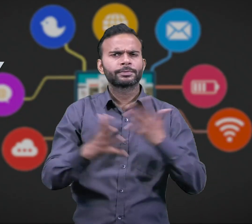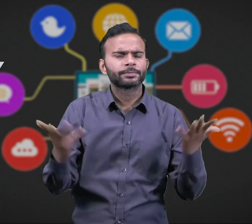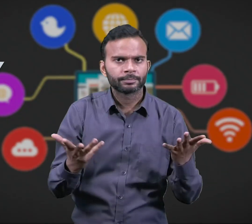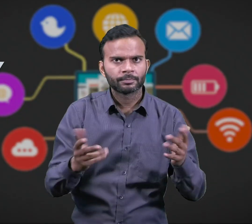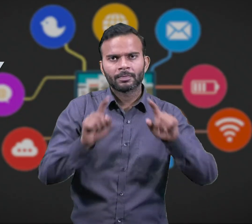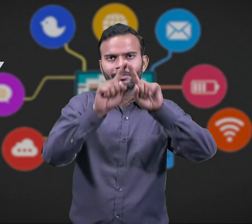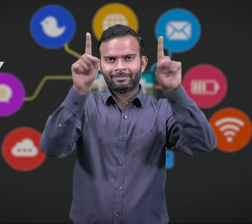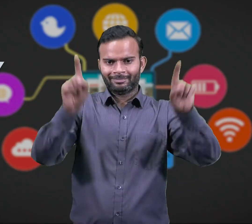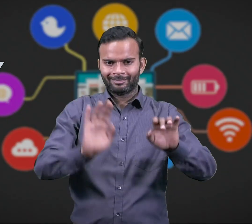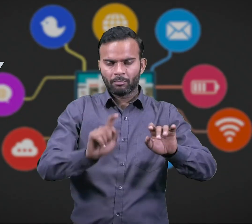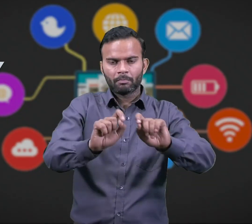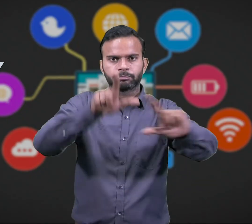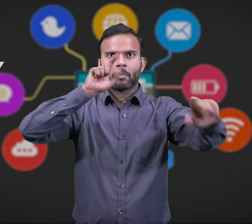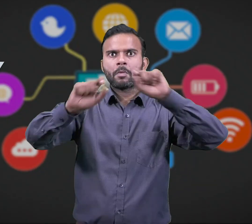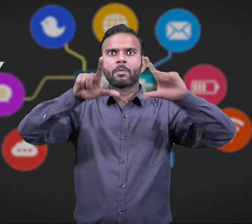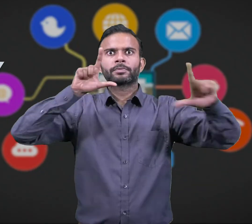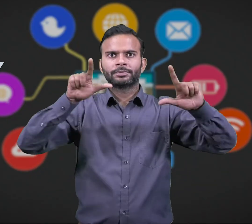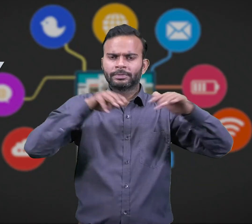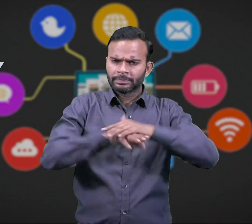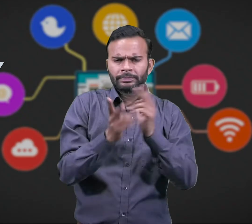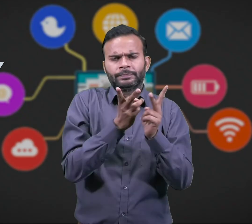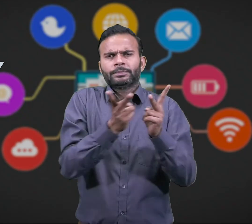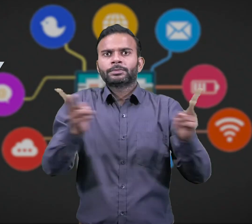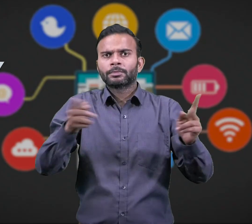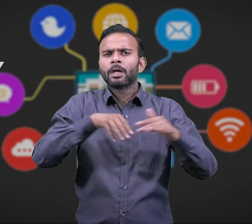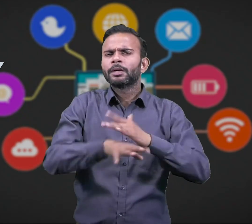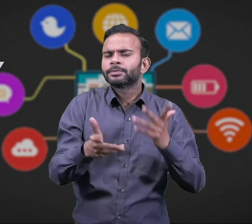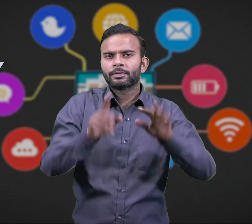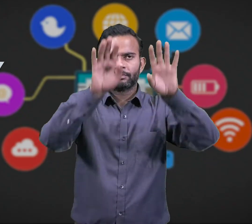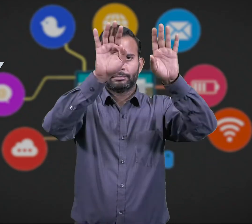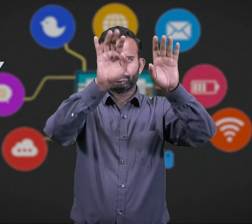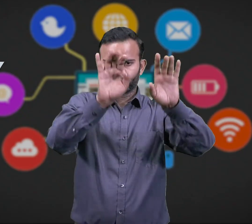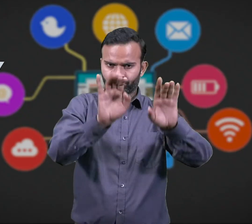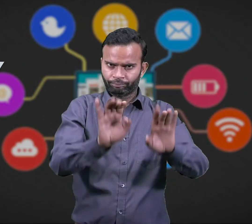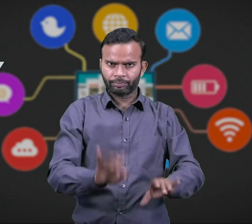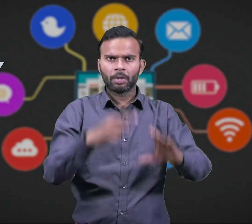A computer works with much higher speed like sharing mails.